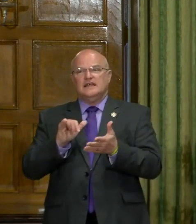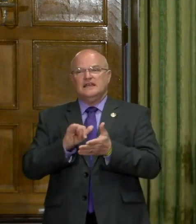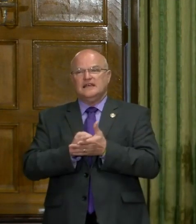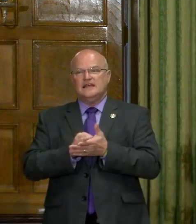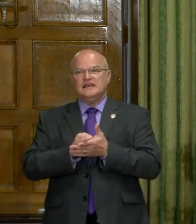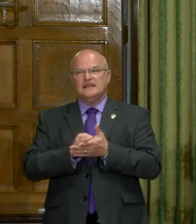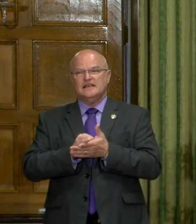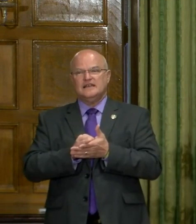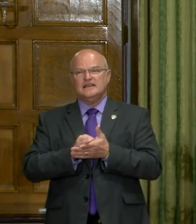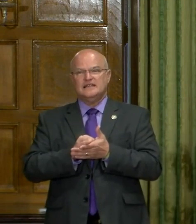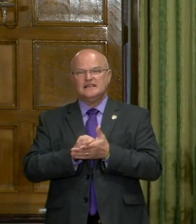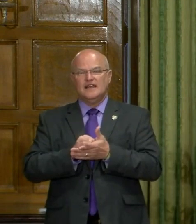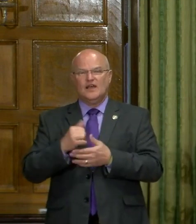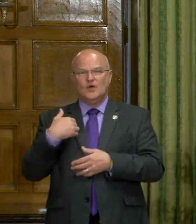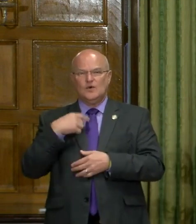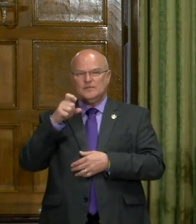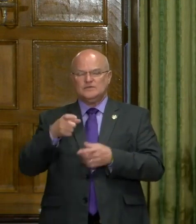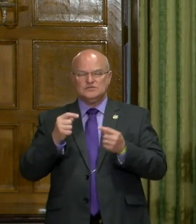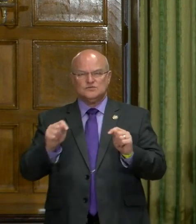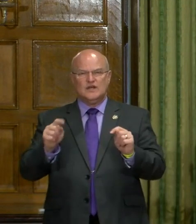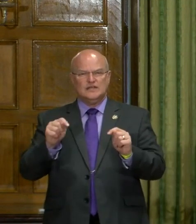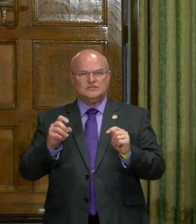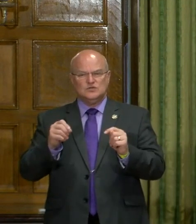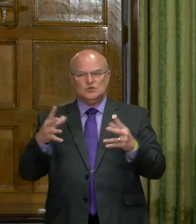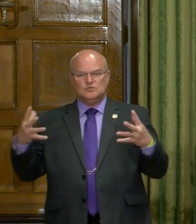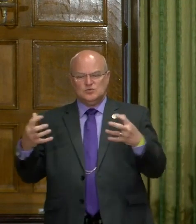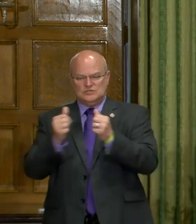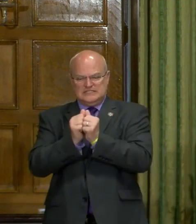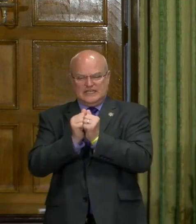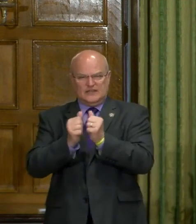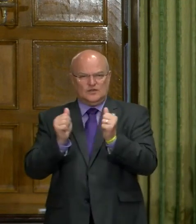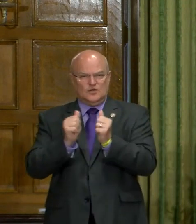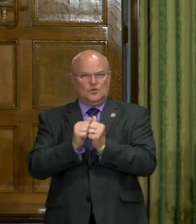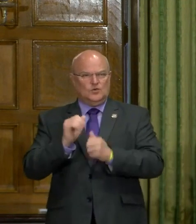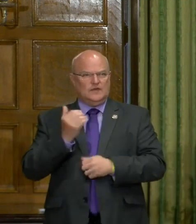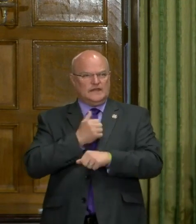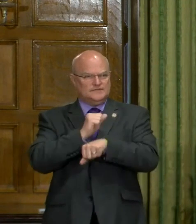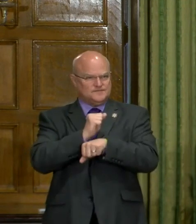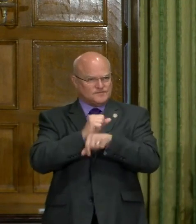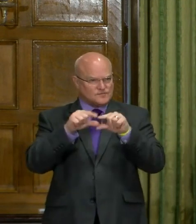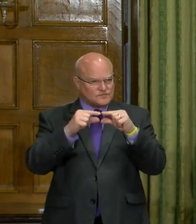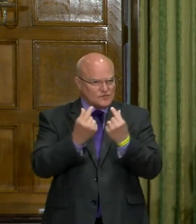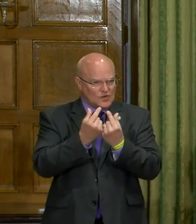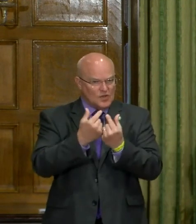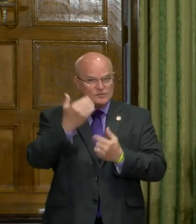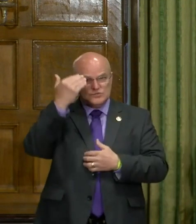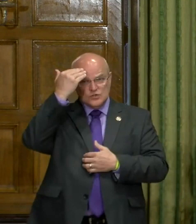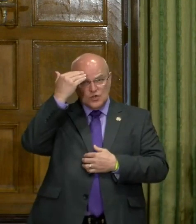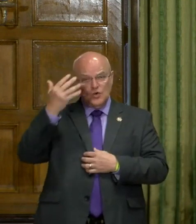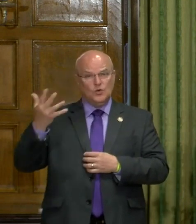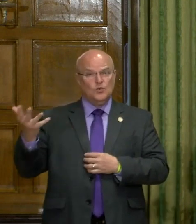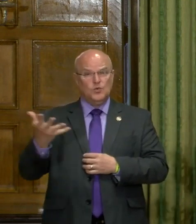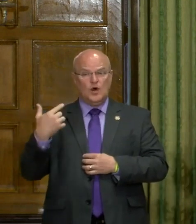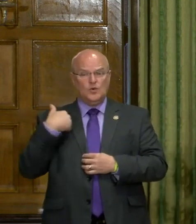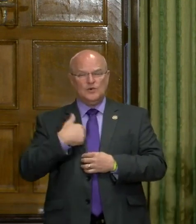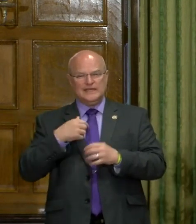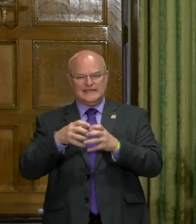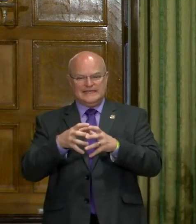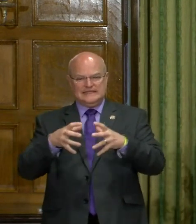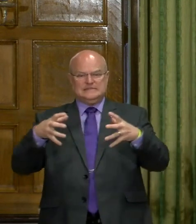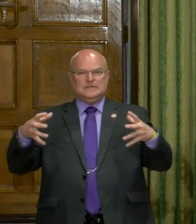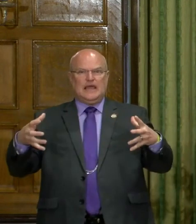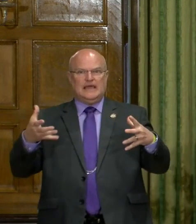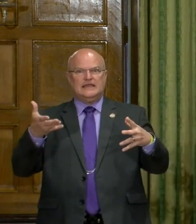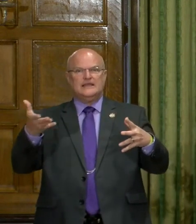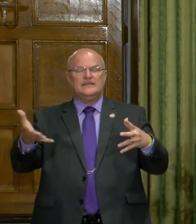you know, uh, we have to try to pull together with our working group to know what we can expand